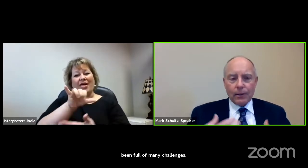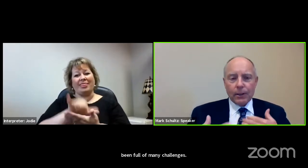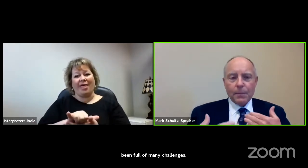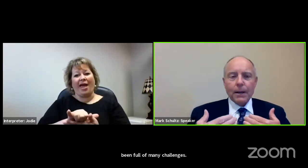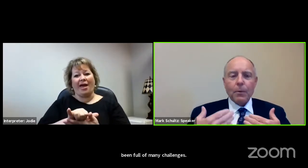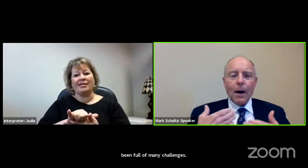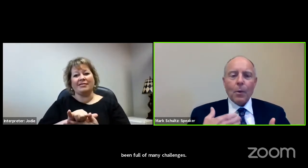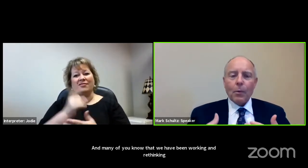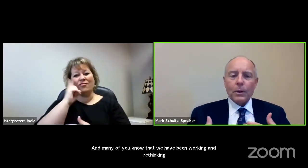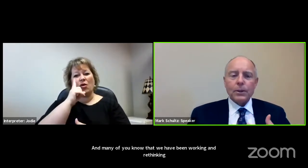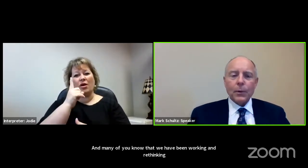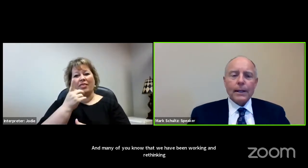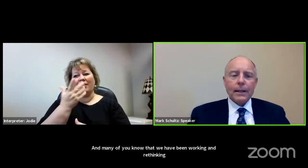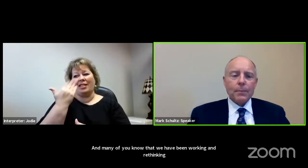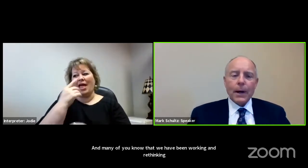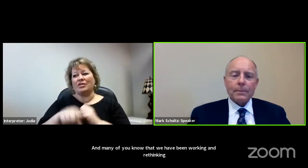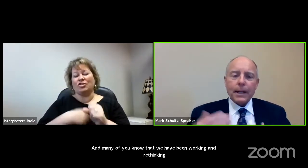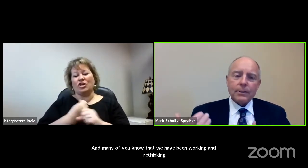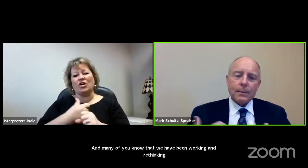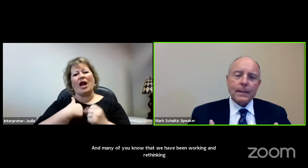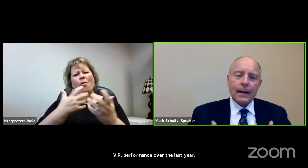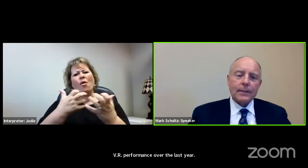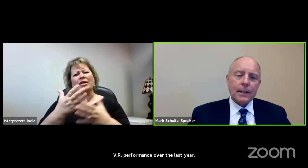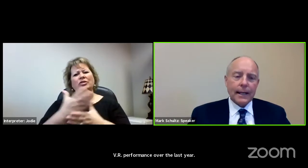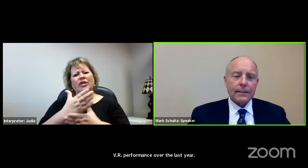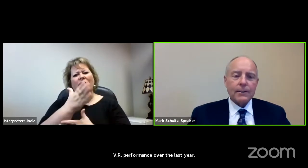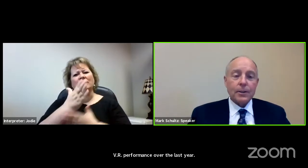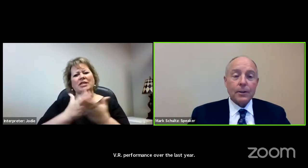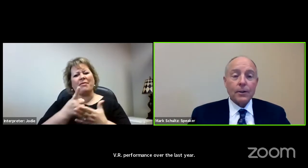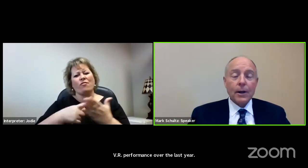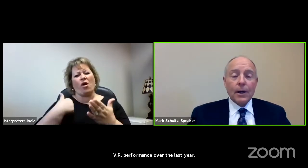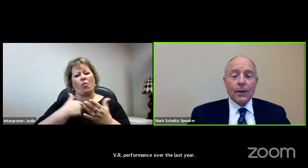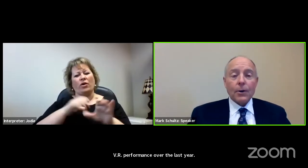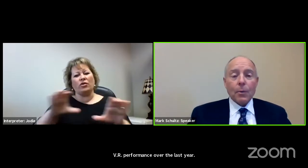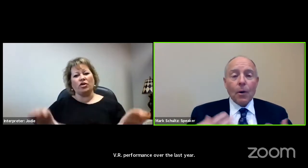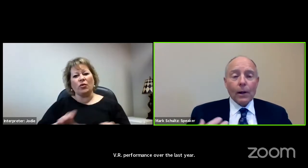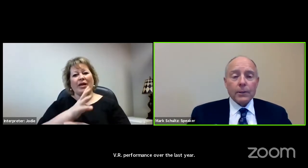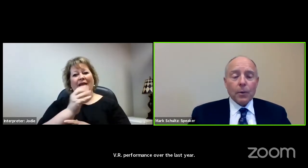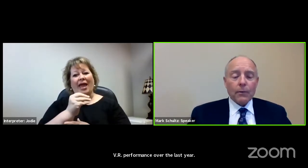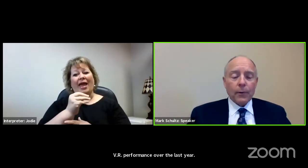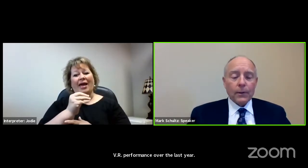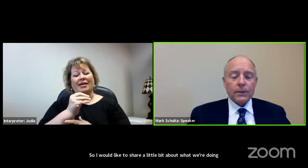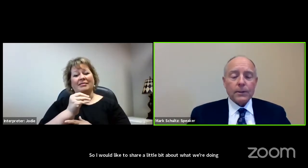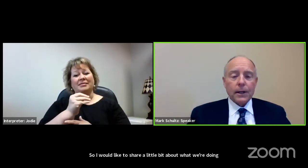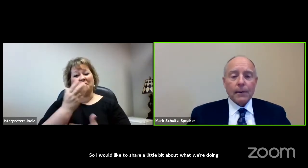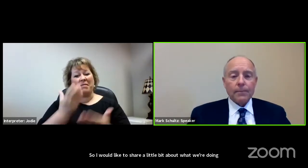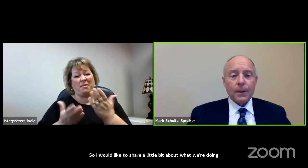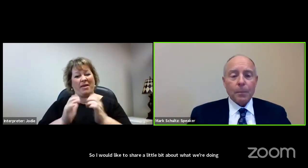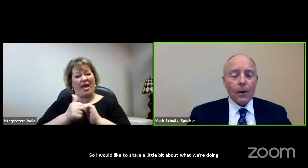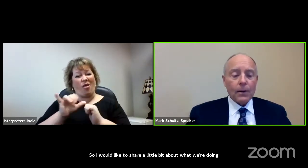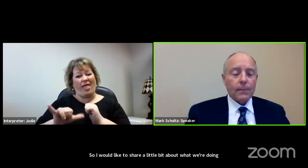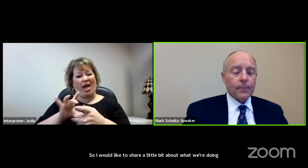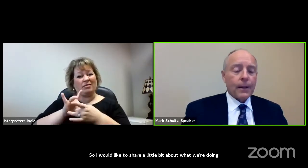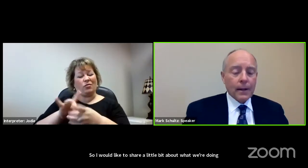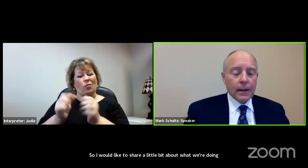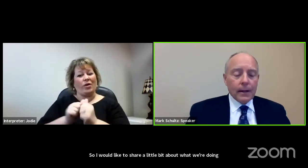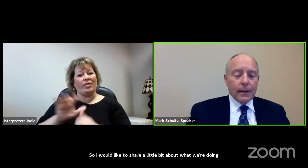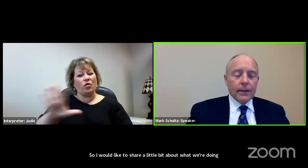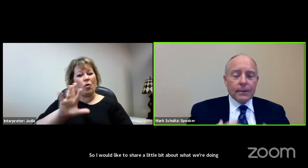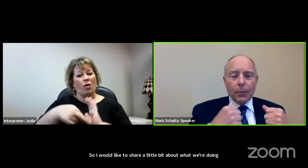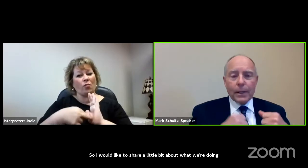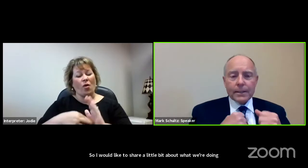like to share a little bit about what we're doing and perhaps how some of that is connected to your role as a workforce partner.